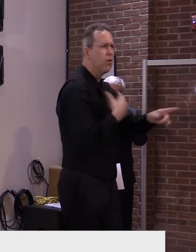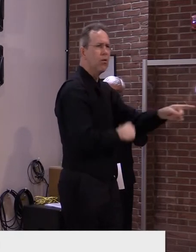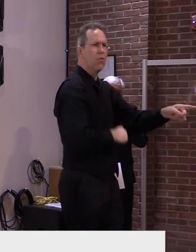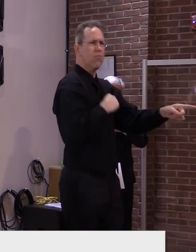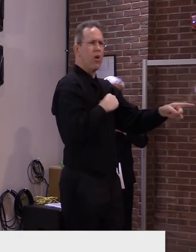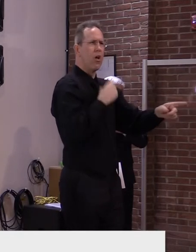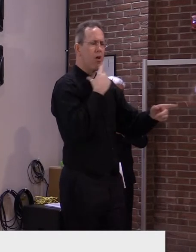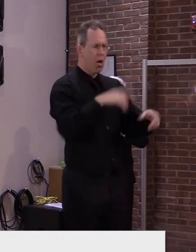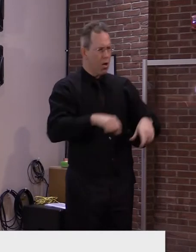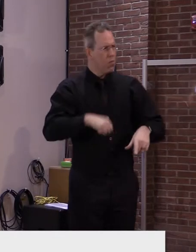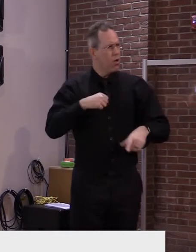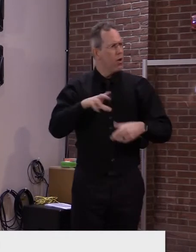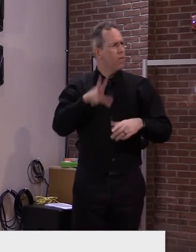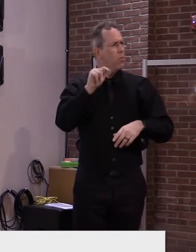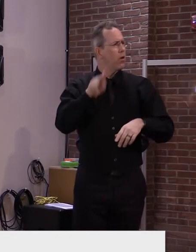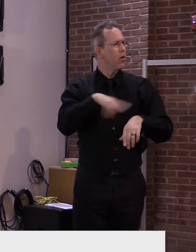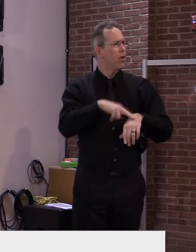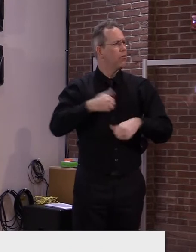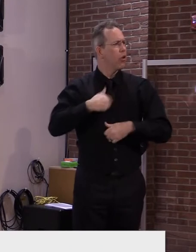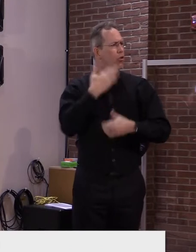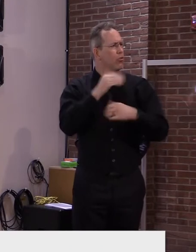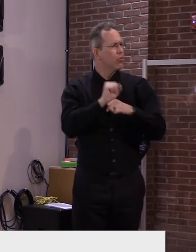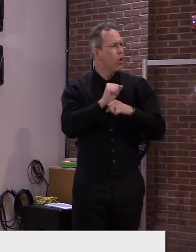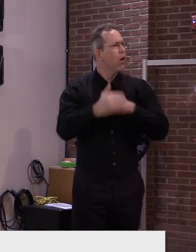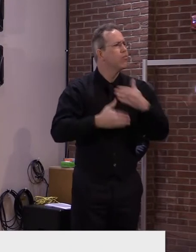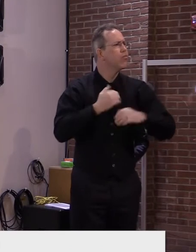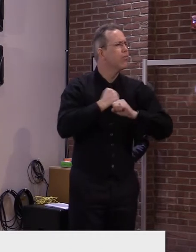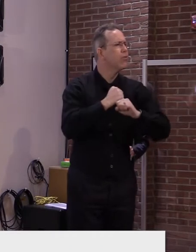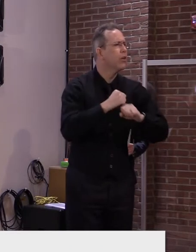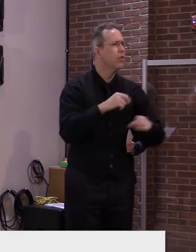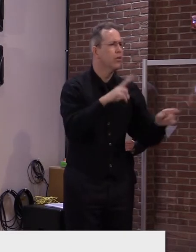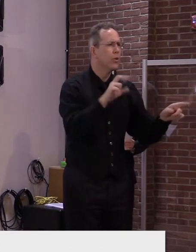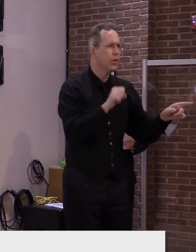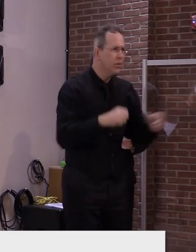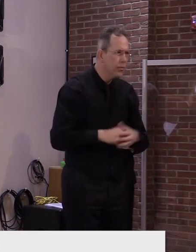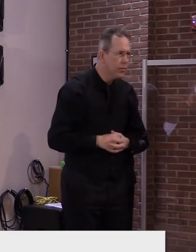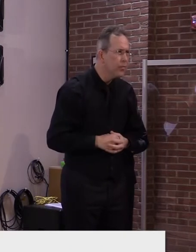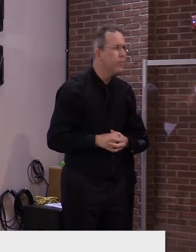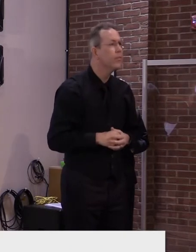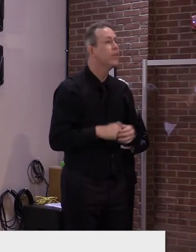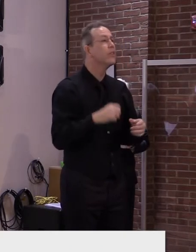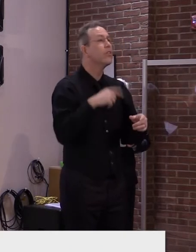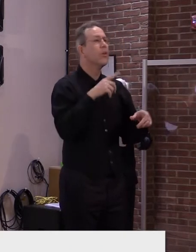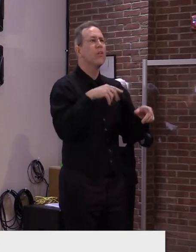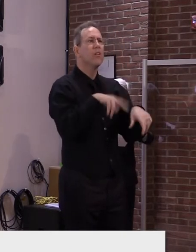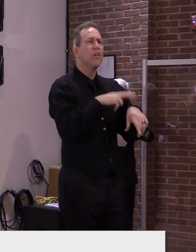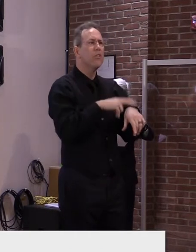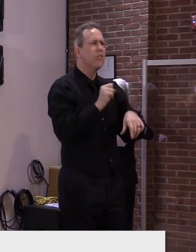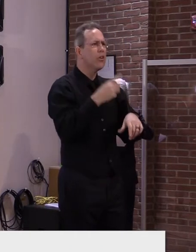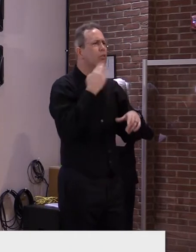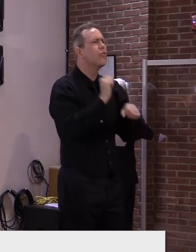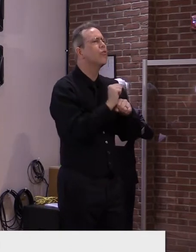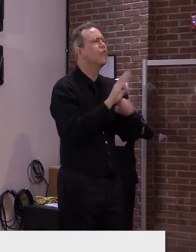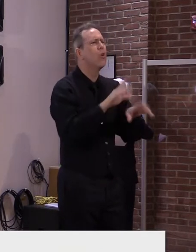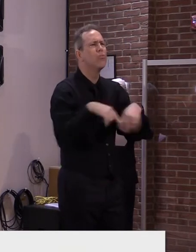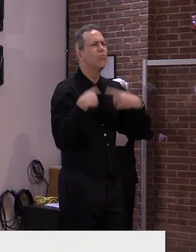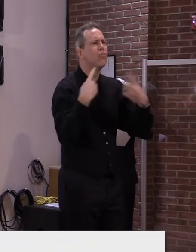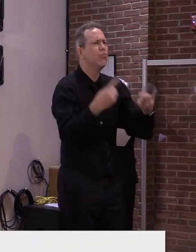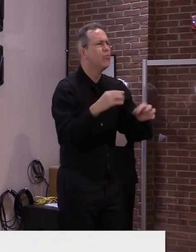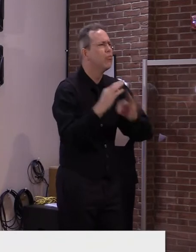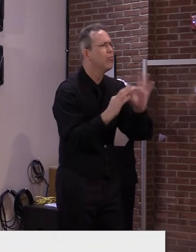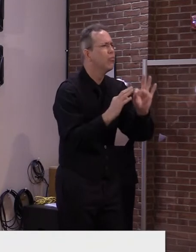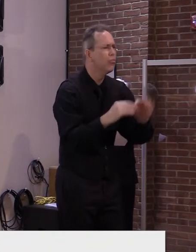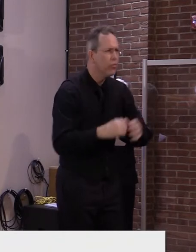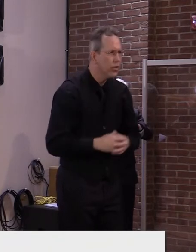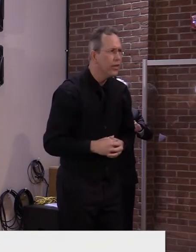of our guard for their service and for helping defend our most basic democratic principles. Finally, we're